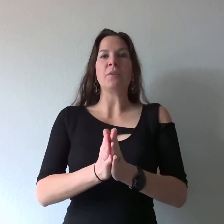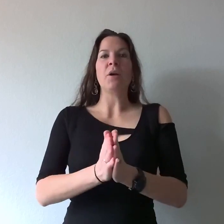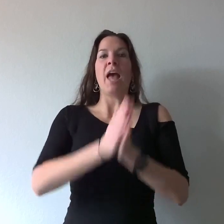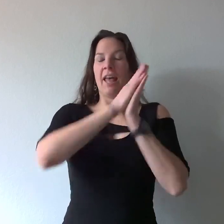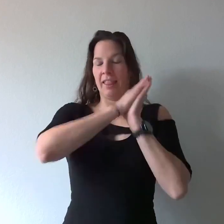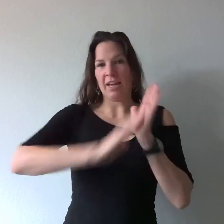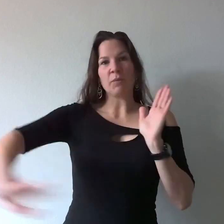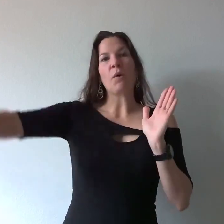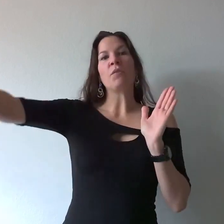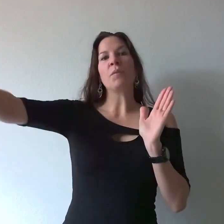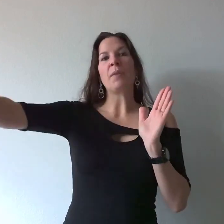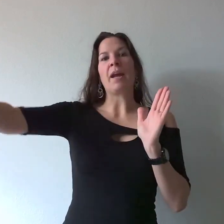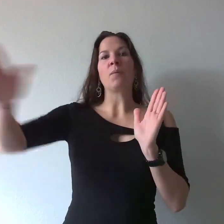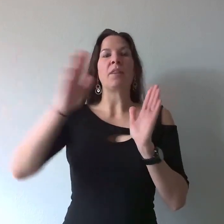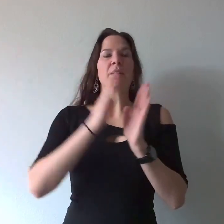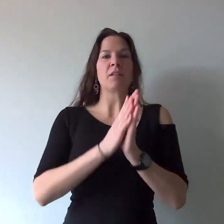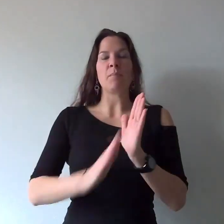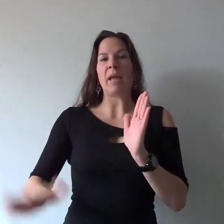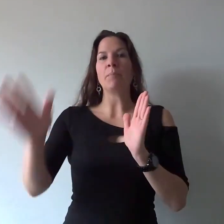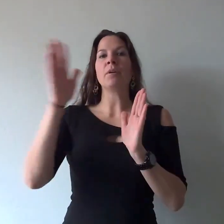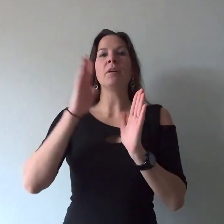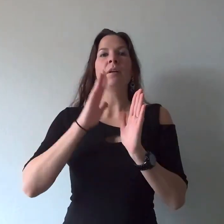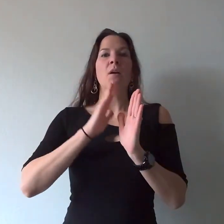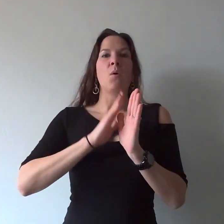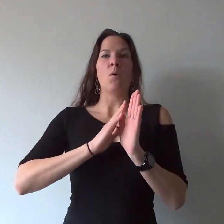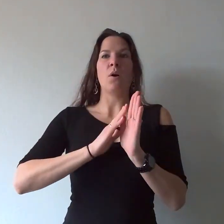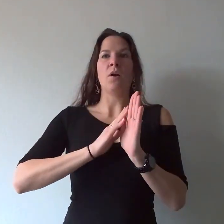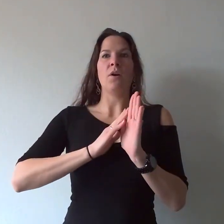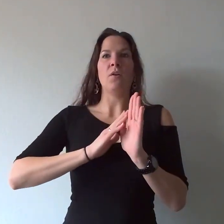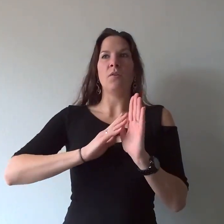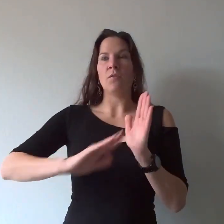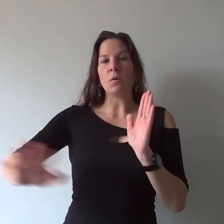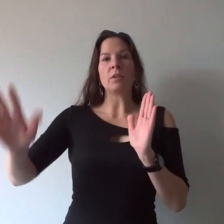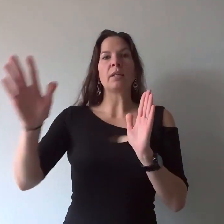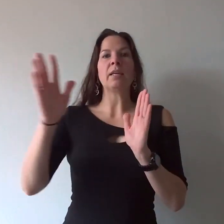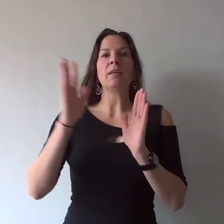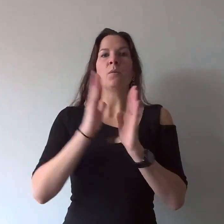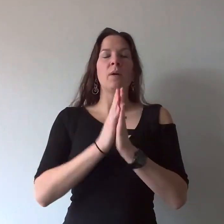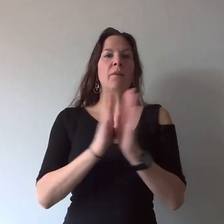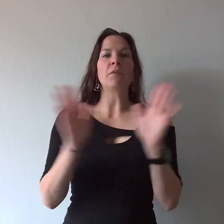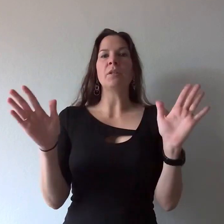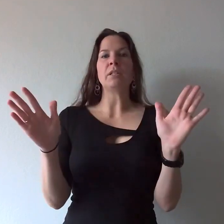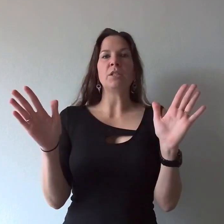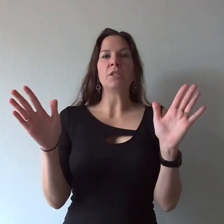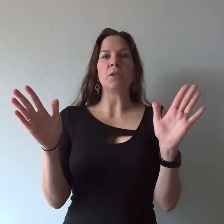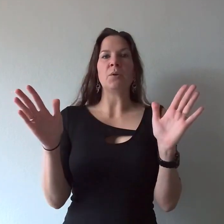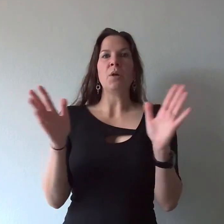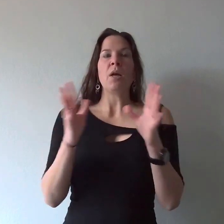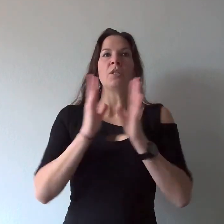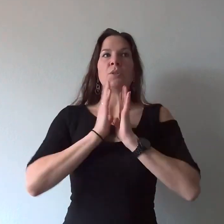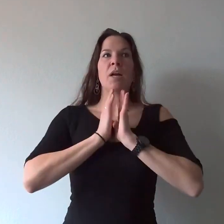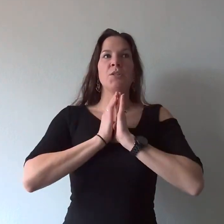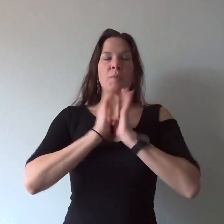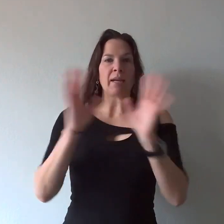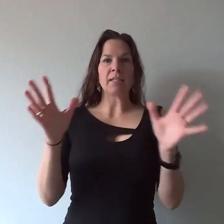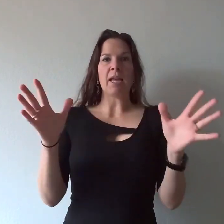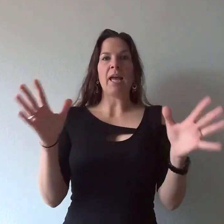and let it roll from there whether it's on paper or vocally whatever you need to do do not direct it at